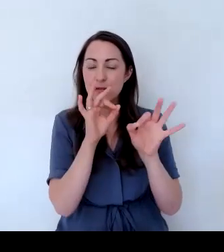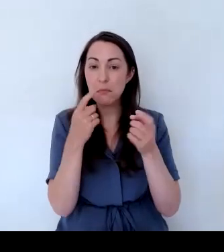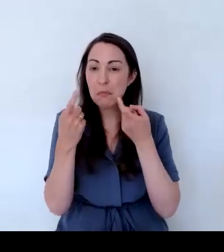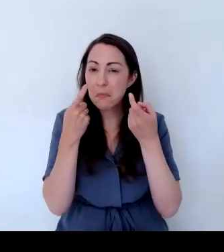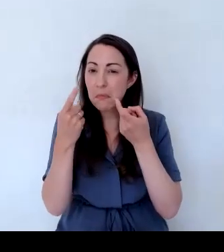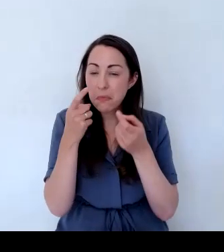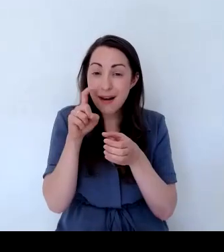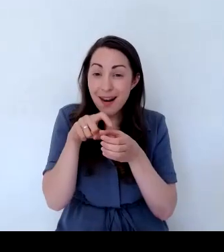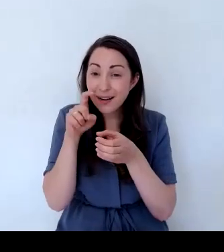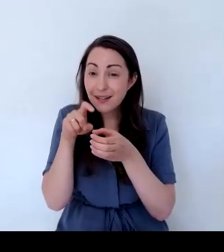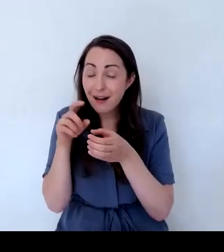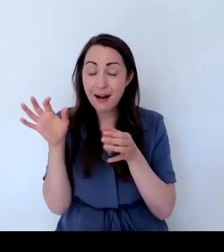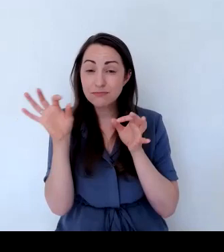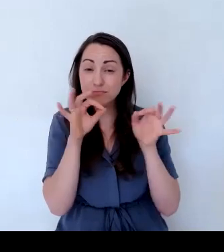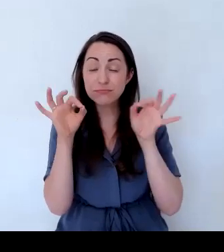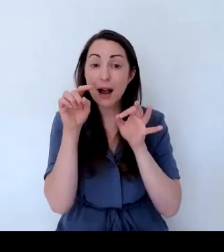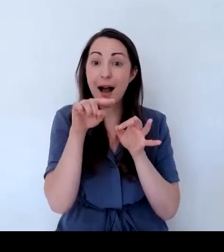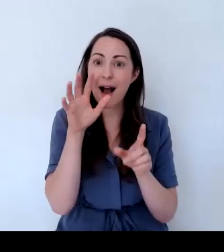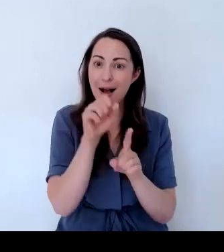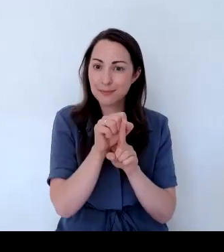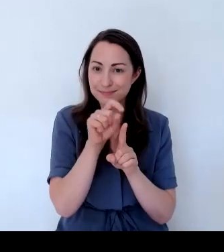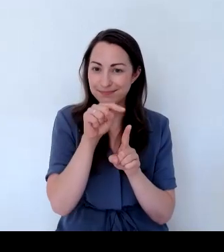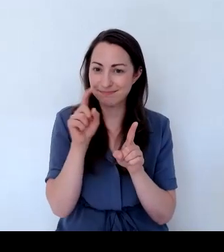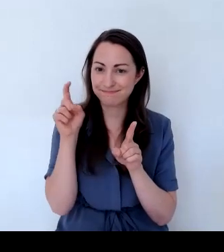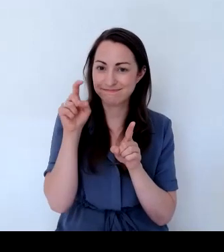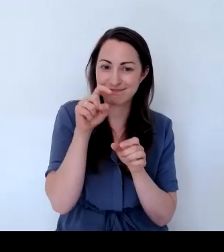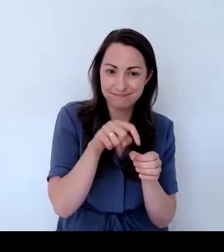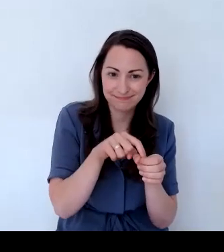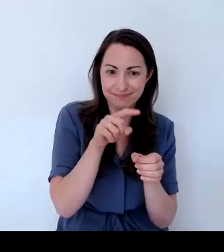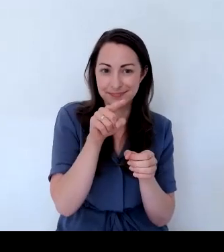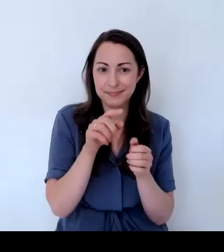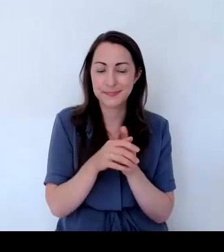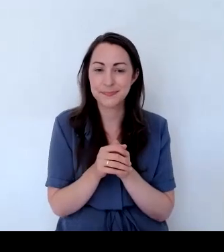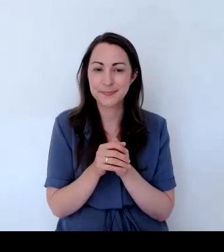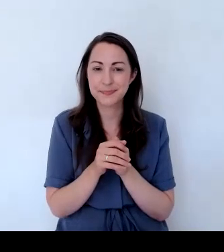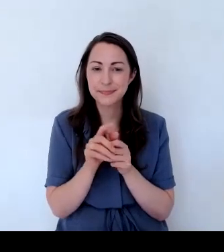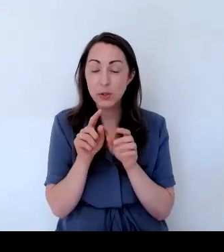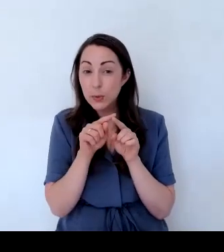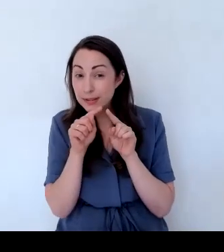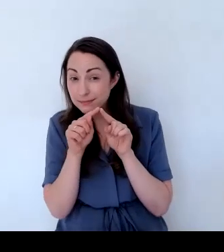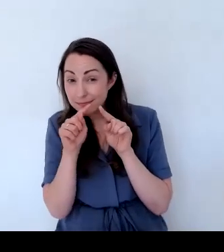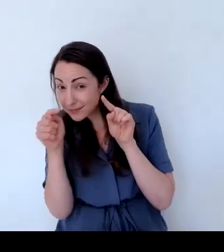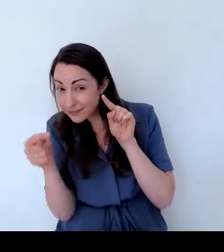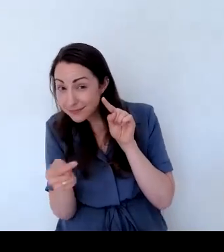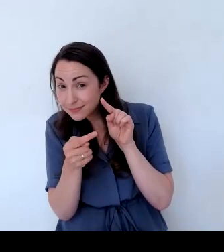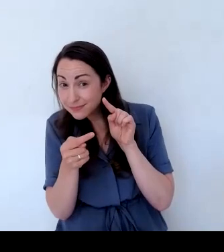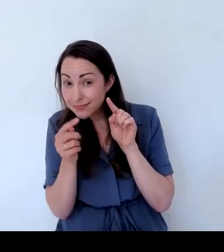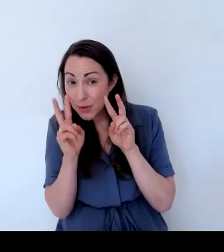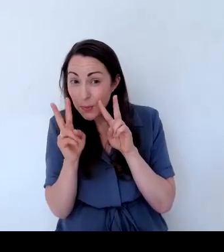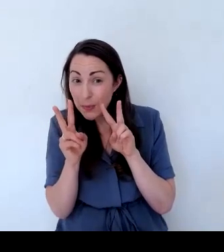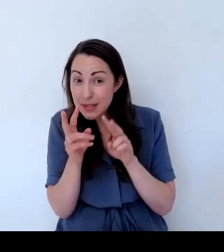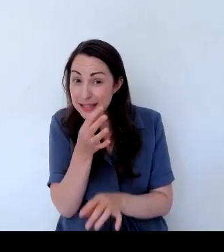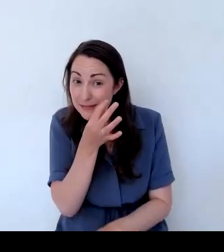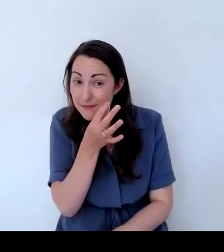varieties of holly here. And you can see there's a lovely little bunch of flowers in there, if Kit can get her